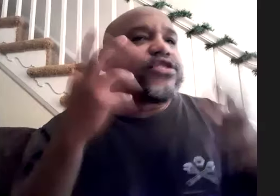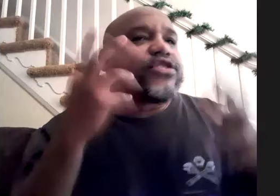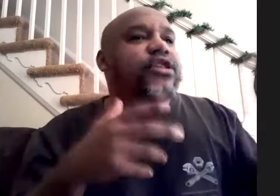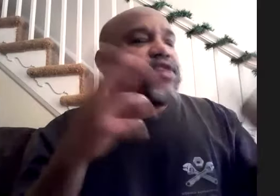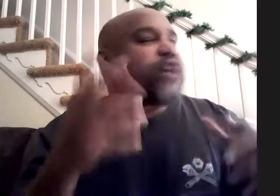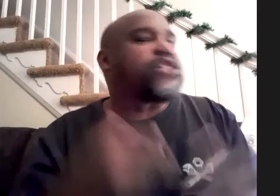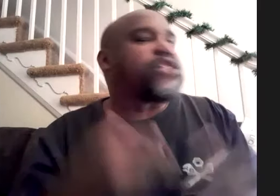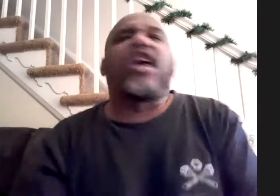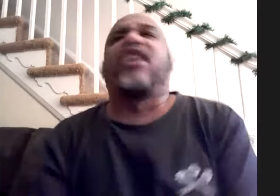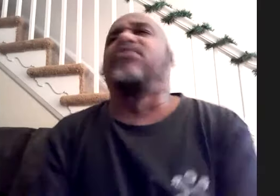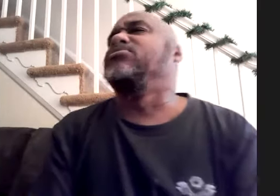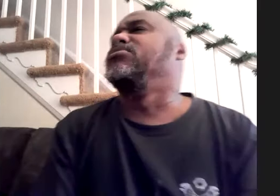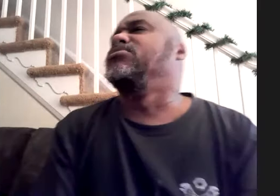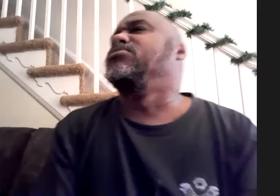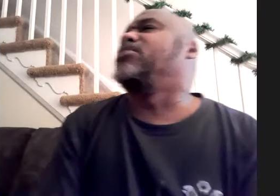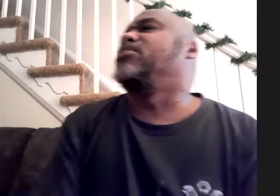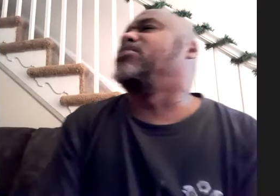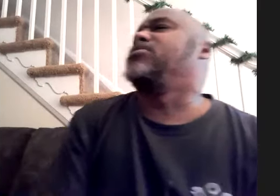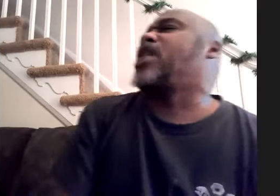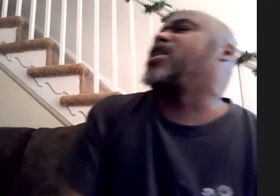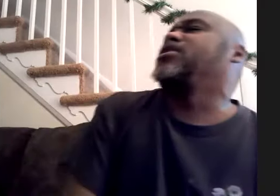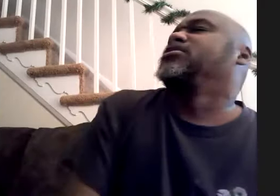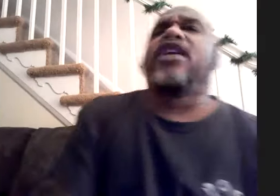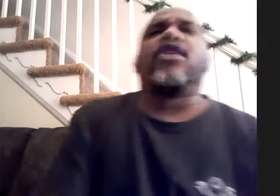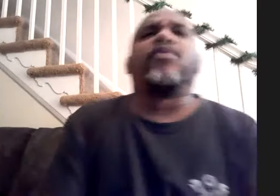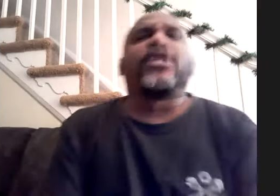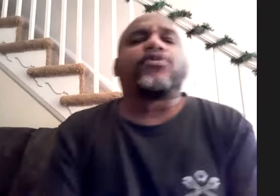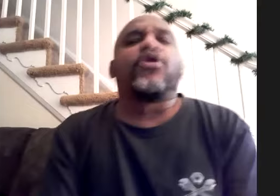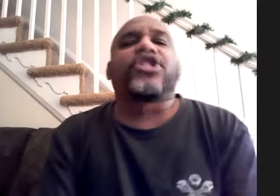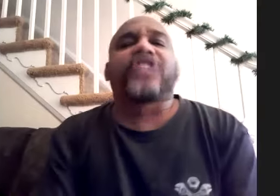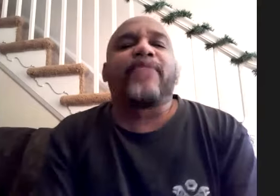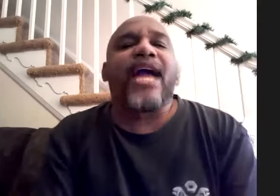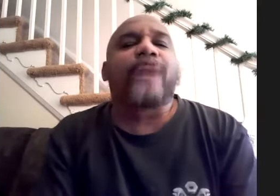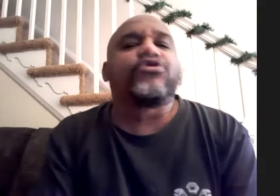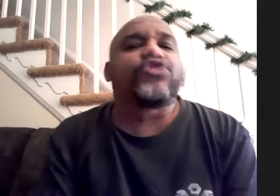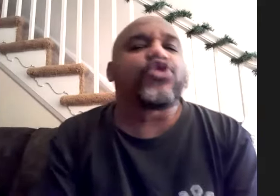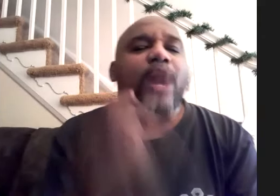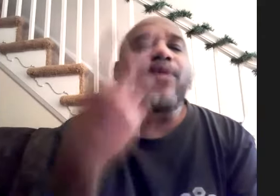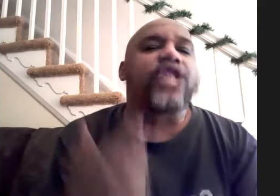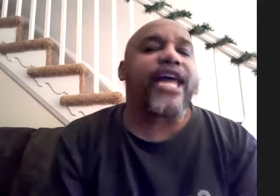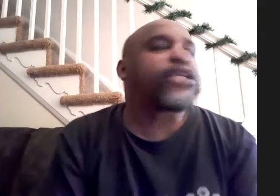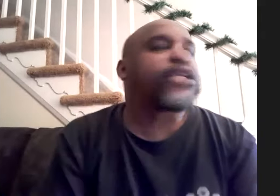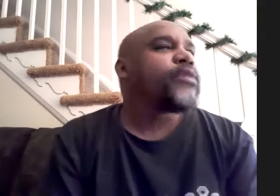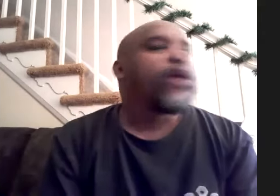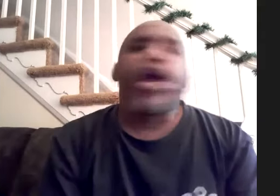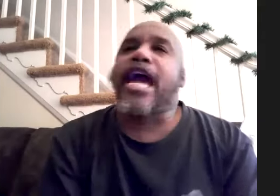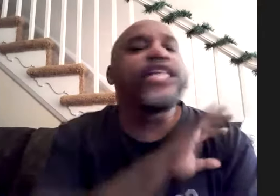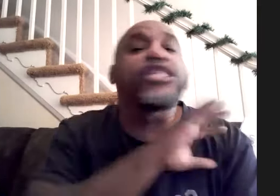a different i was like oh okay you know and we spoke the same language which is why we clicked and he's an